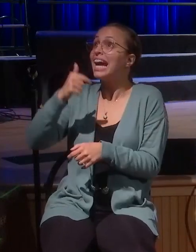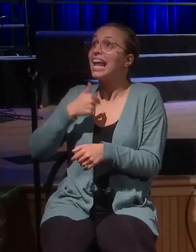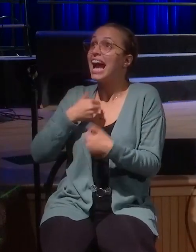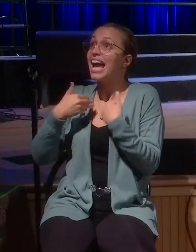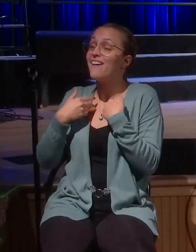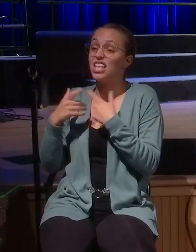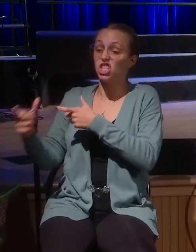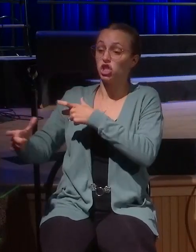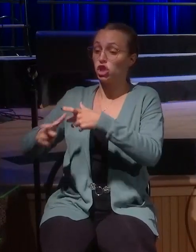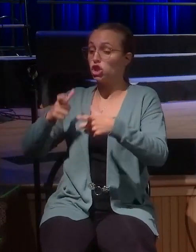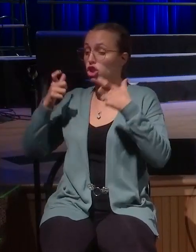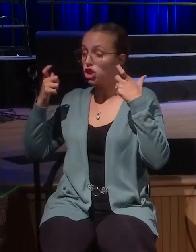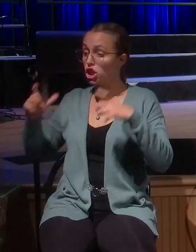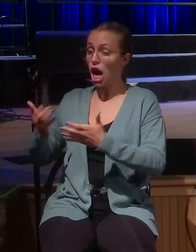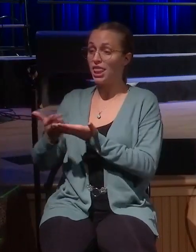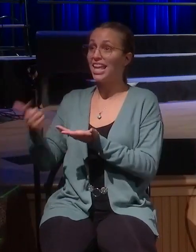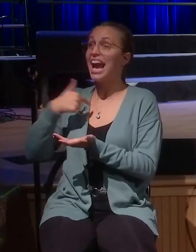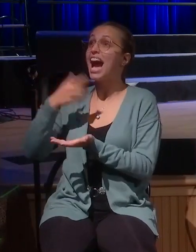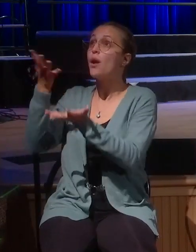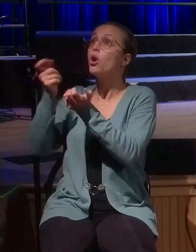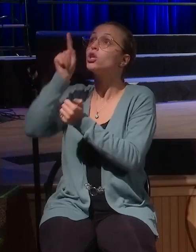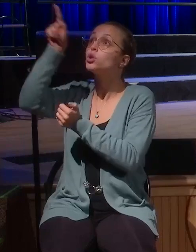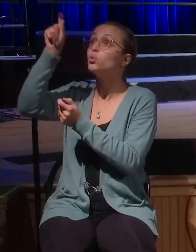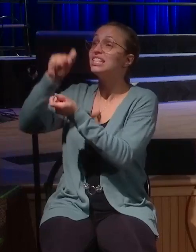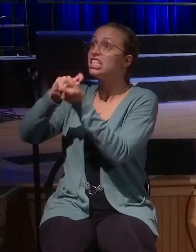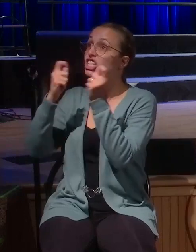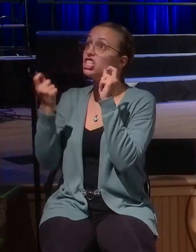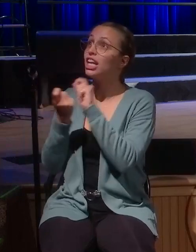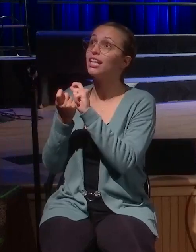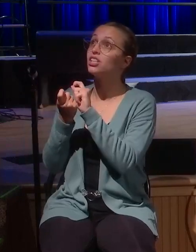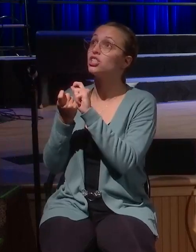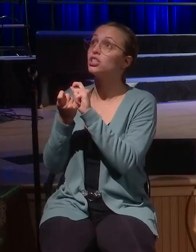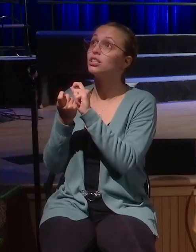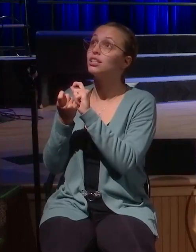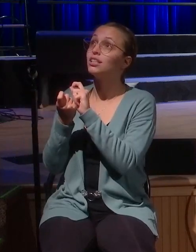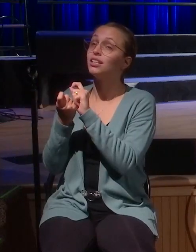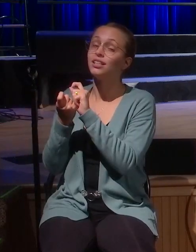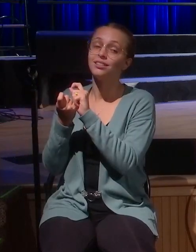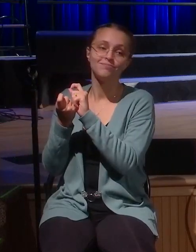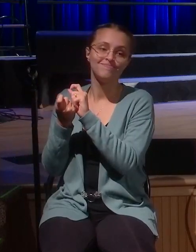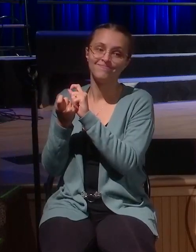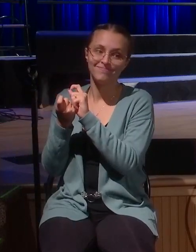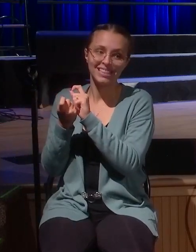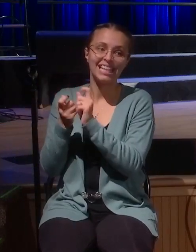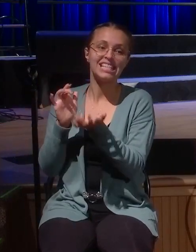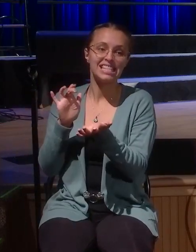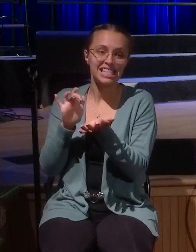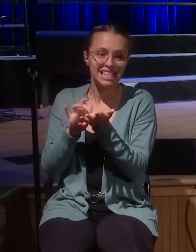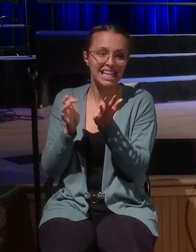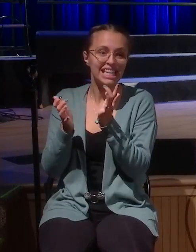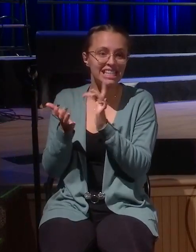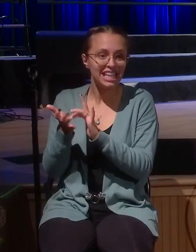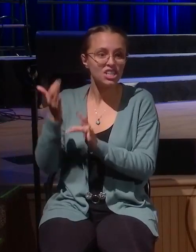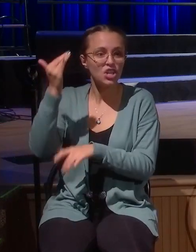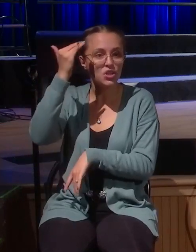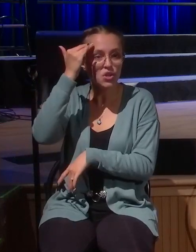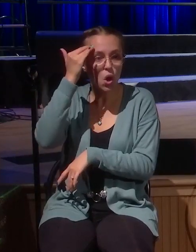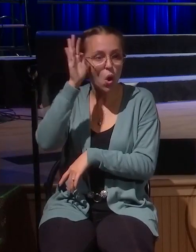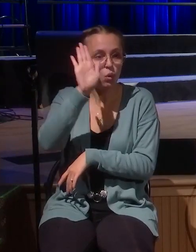won't do it, this miracle that won't happen. Don't miss the first miracle there that Jesus knows your name individually